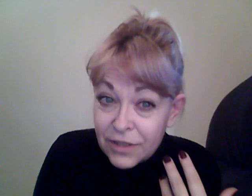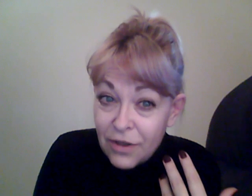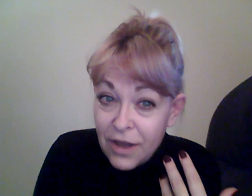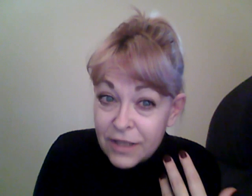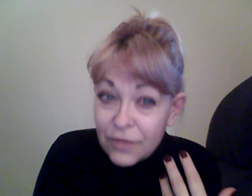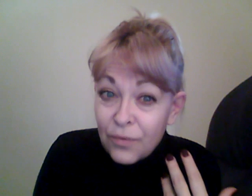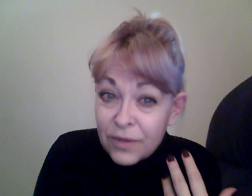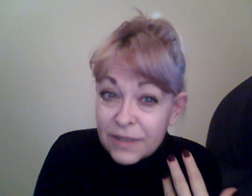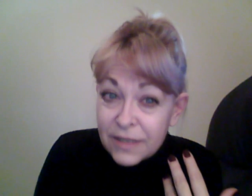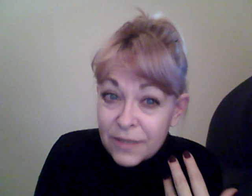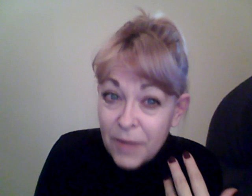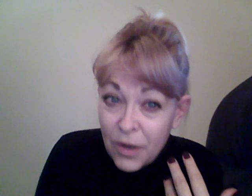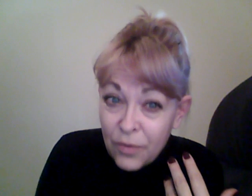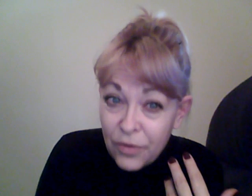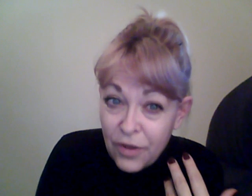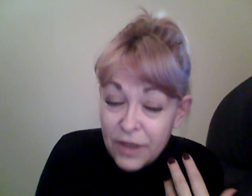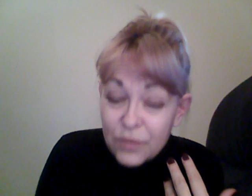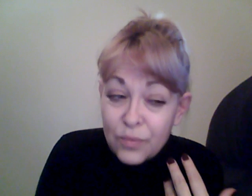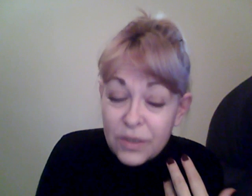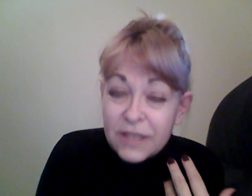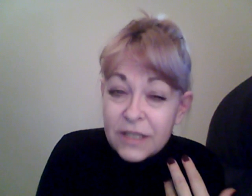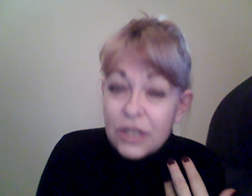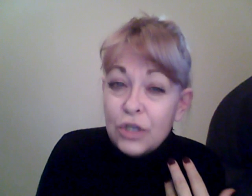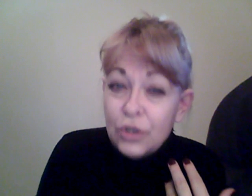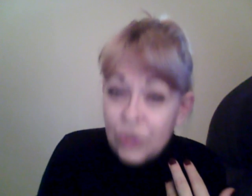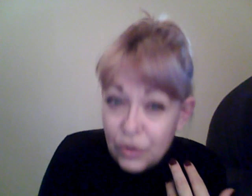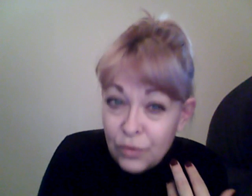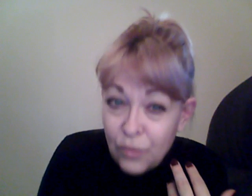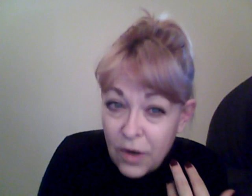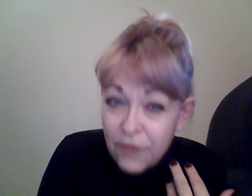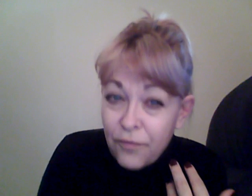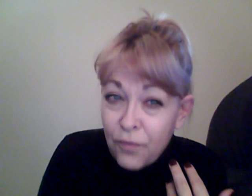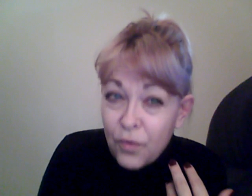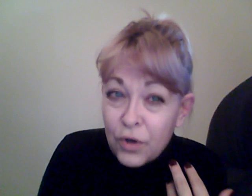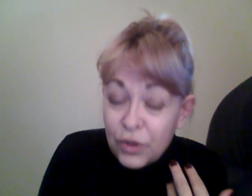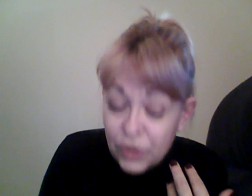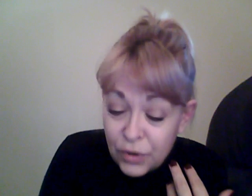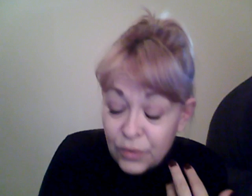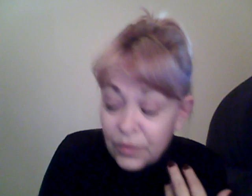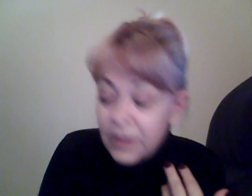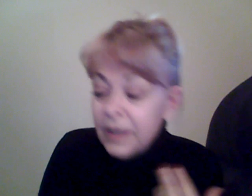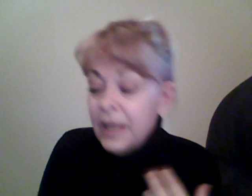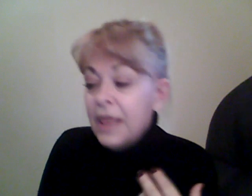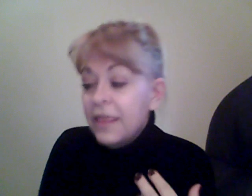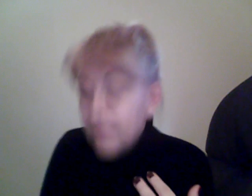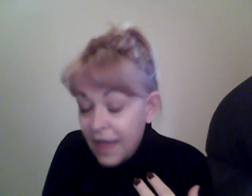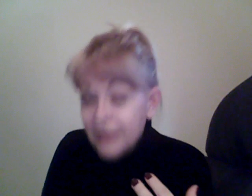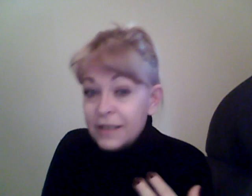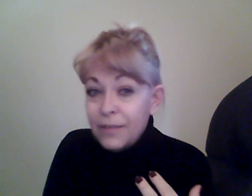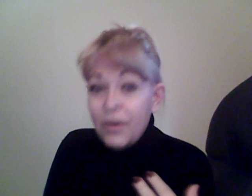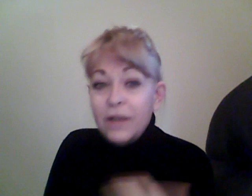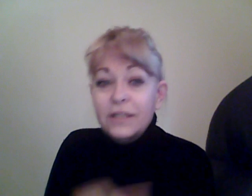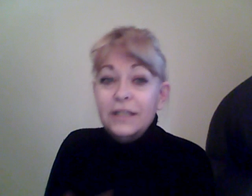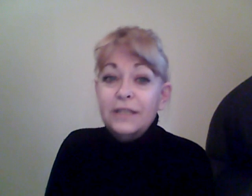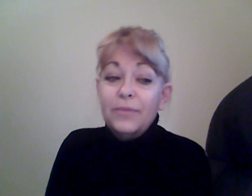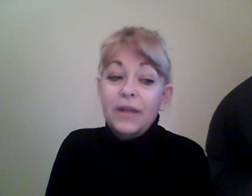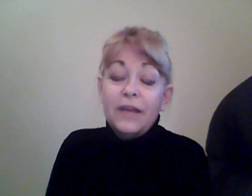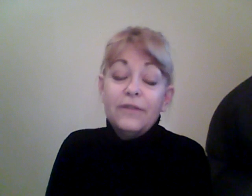thoughts or is this my own thoughts? What is it you want for you? That is the box you need to break out of.